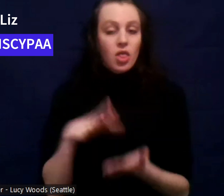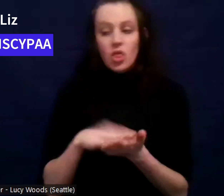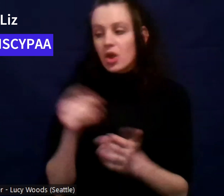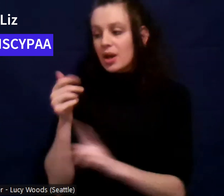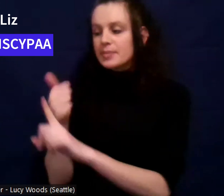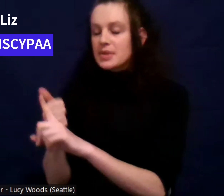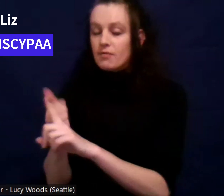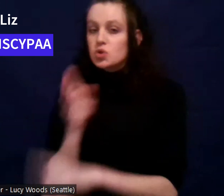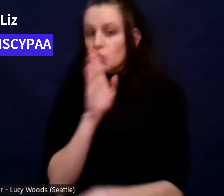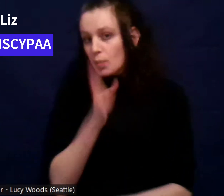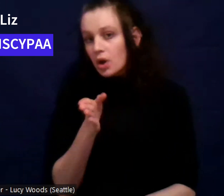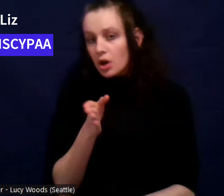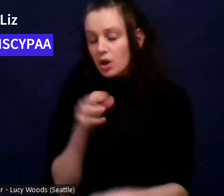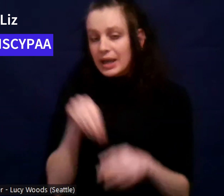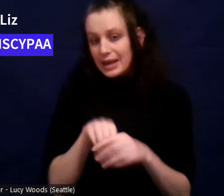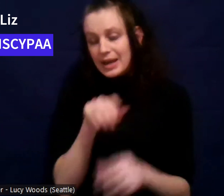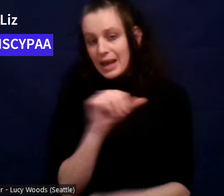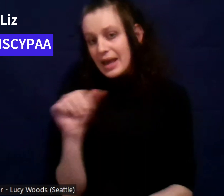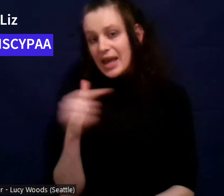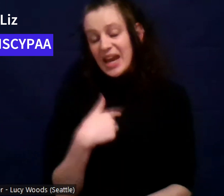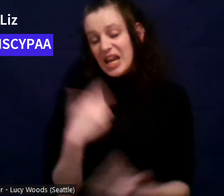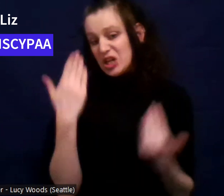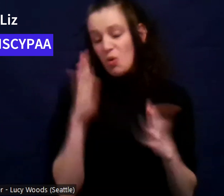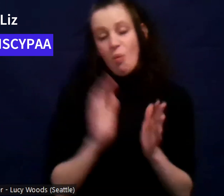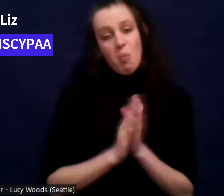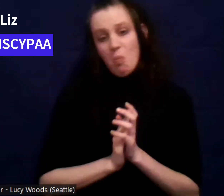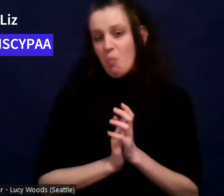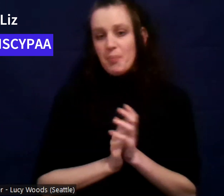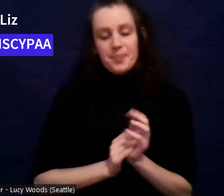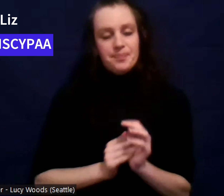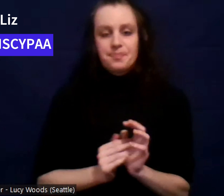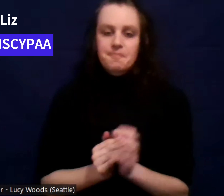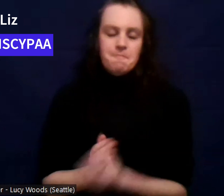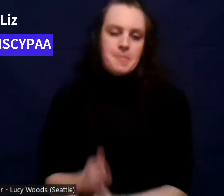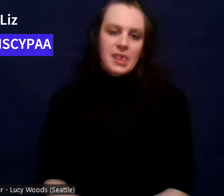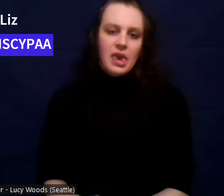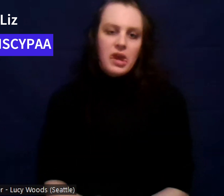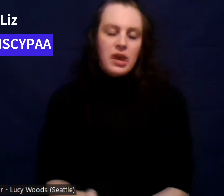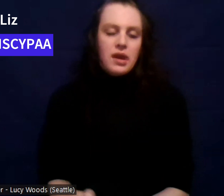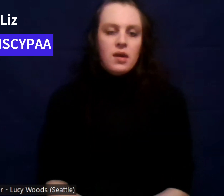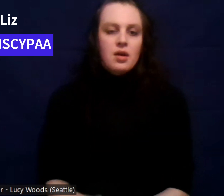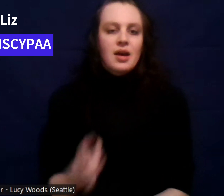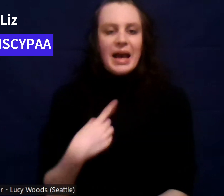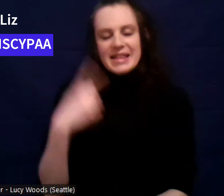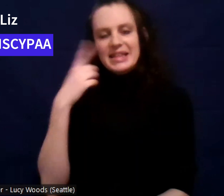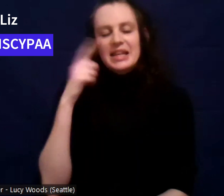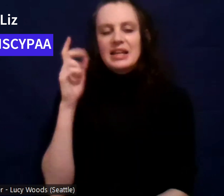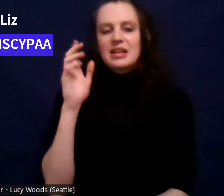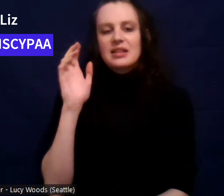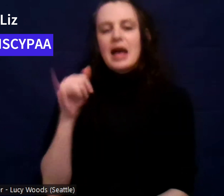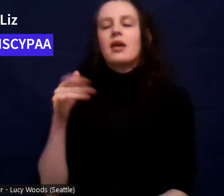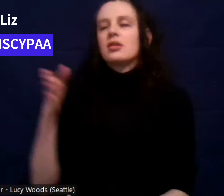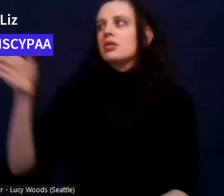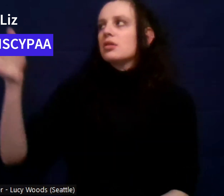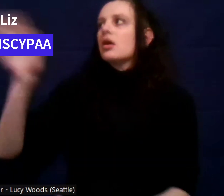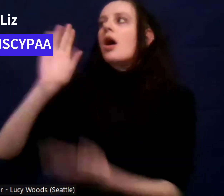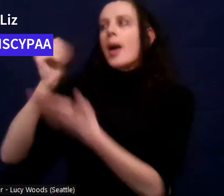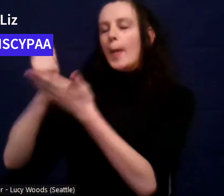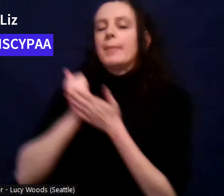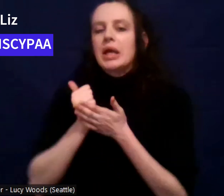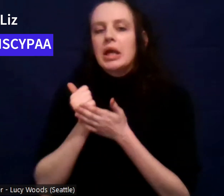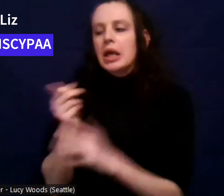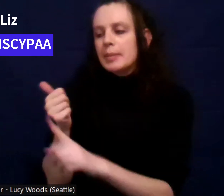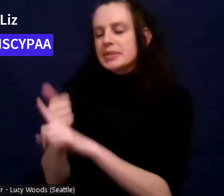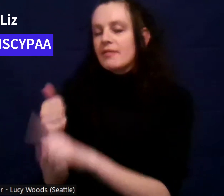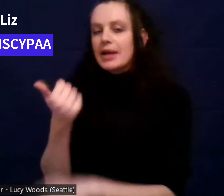and in AA and I didn't know it this whole time. Um, so I think that's another, uh, God moment too. Like he had like 10 years